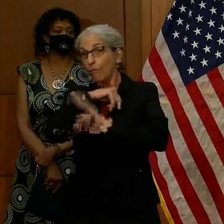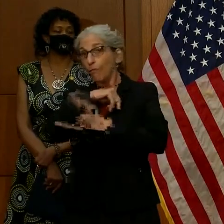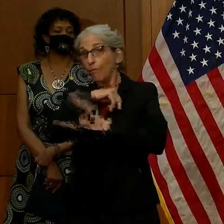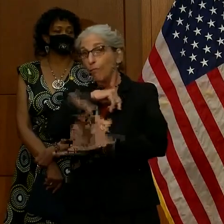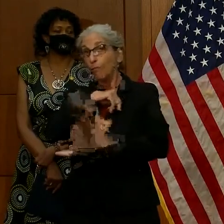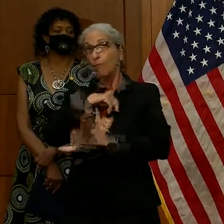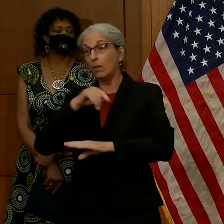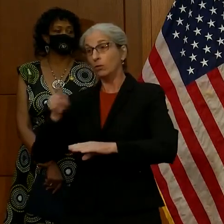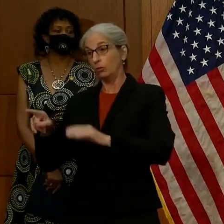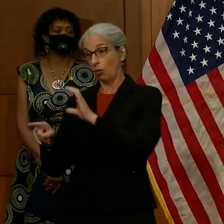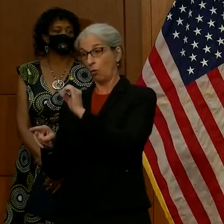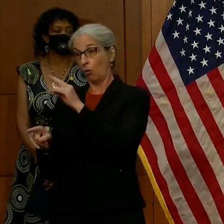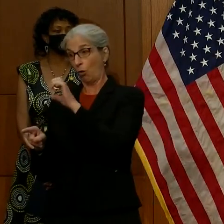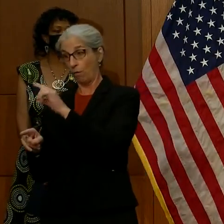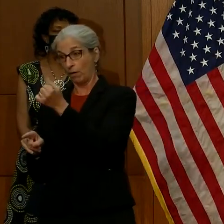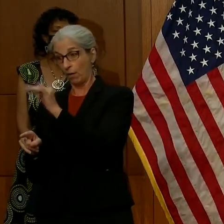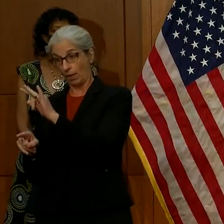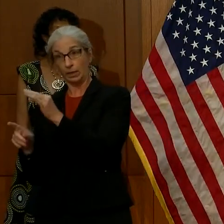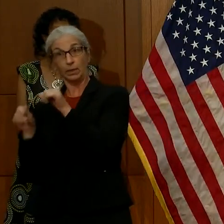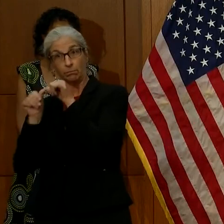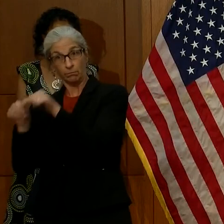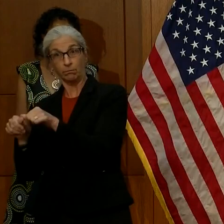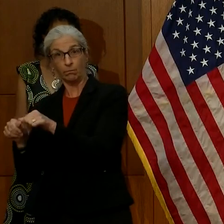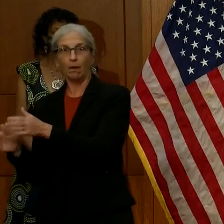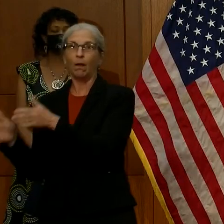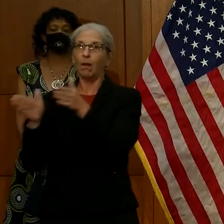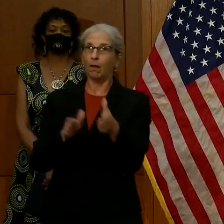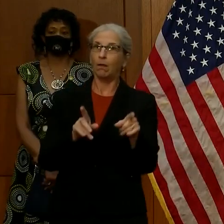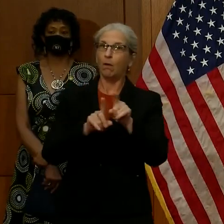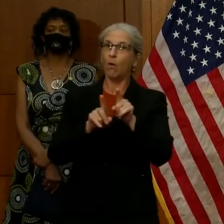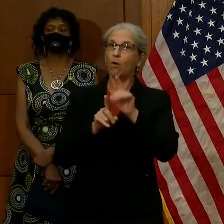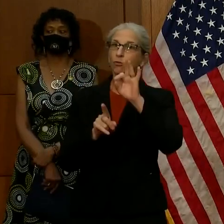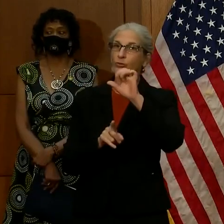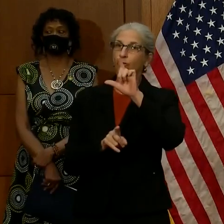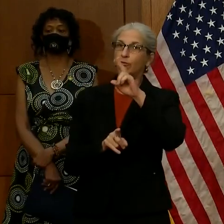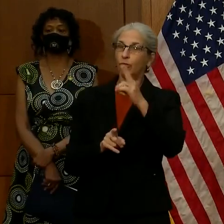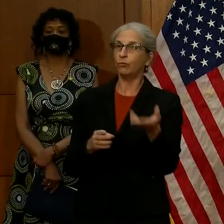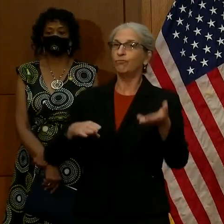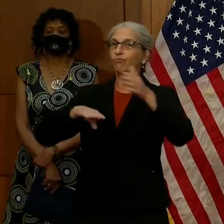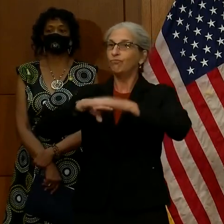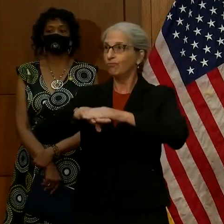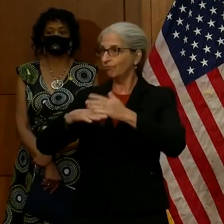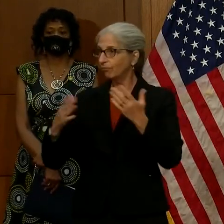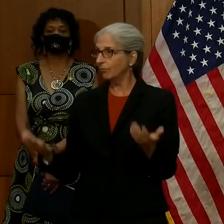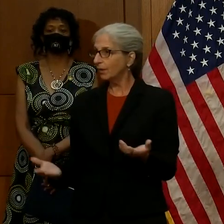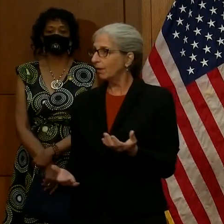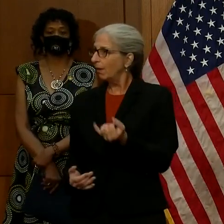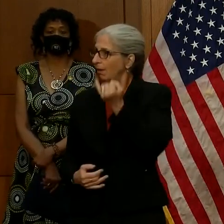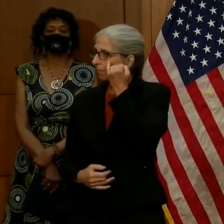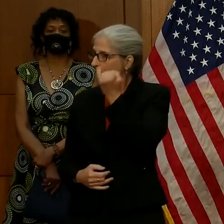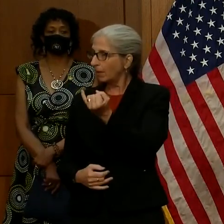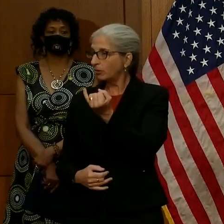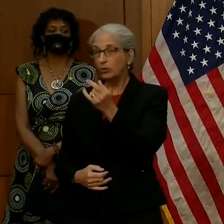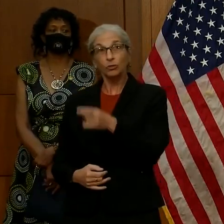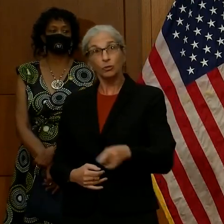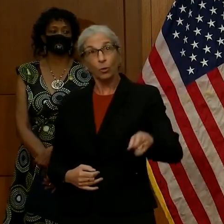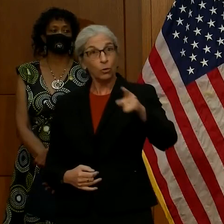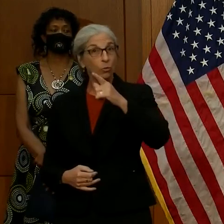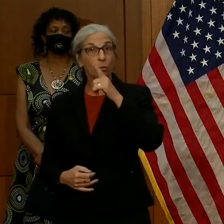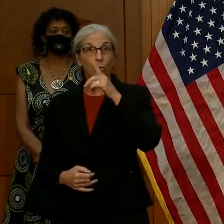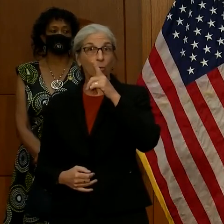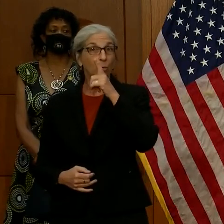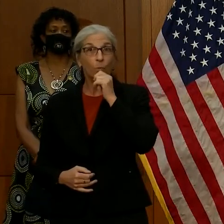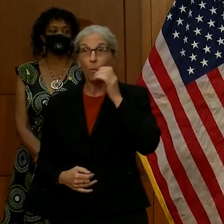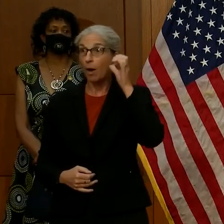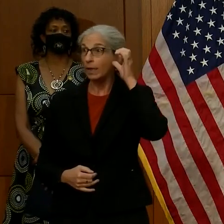COVID-19 still with us, but we've got the flu season. So, step number one for those of you that are listening, and I